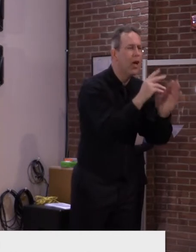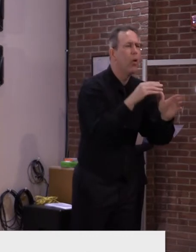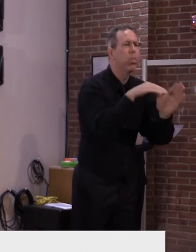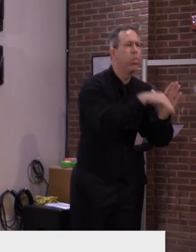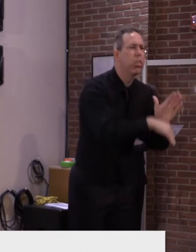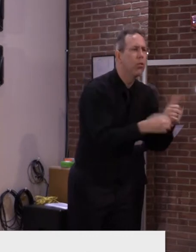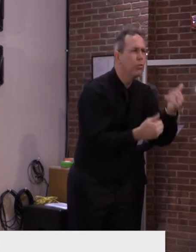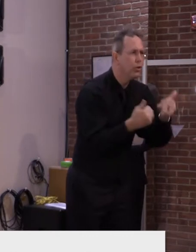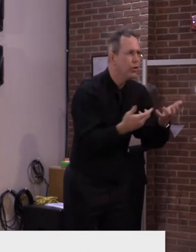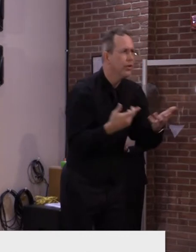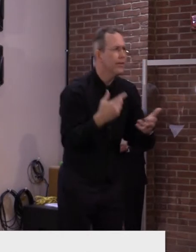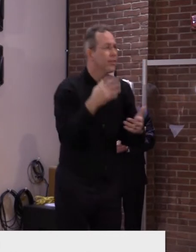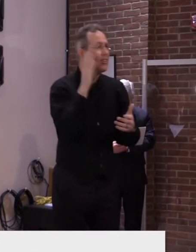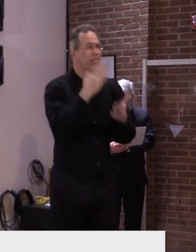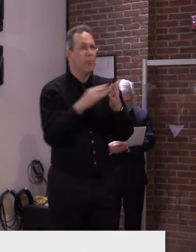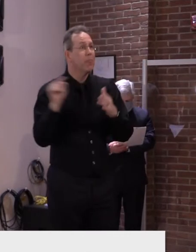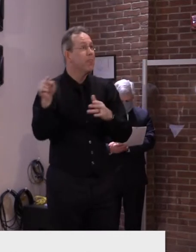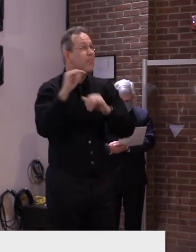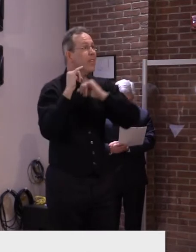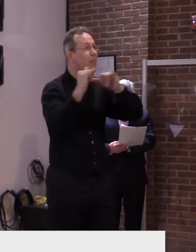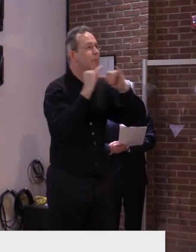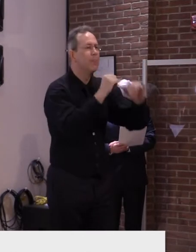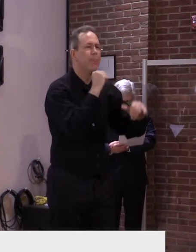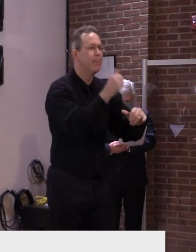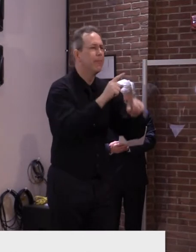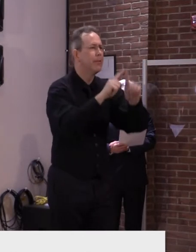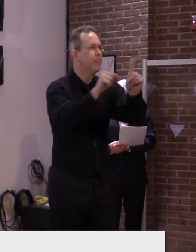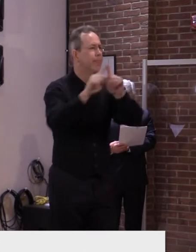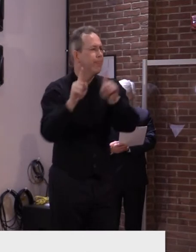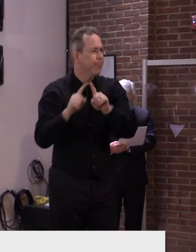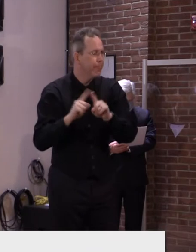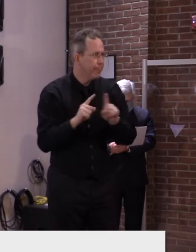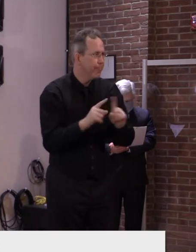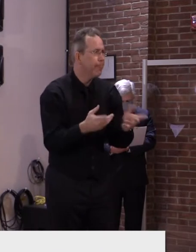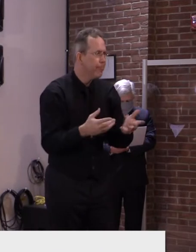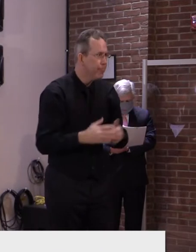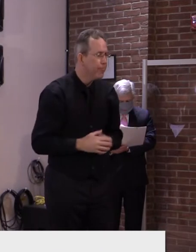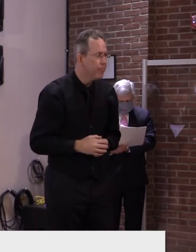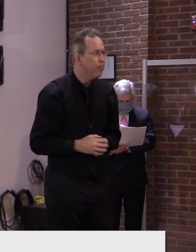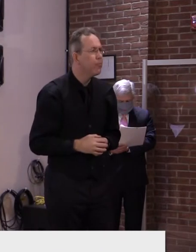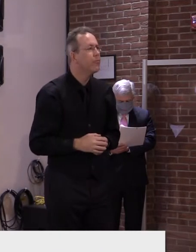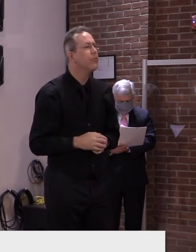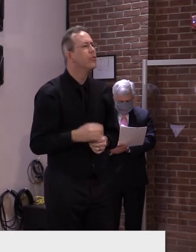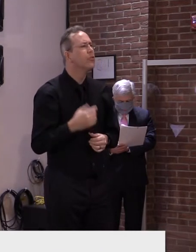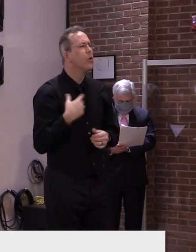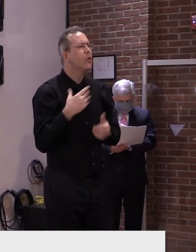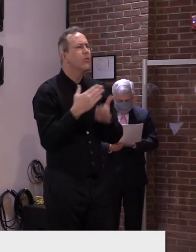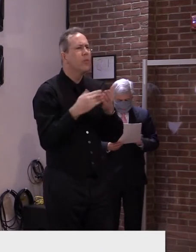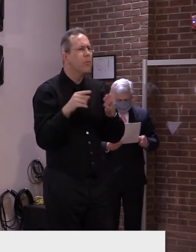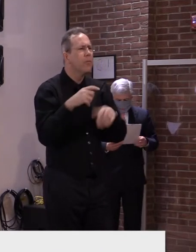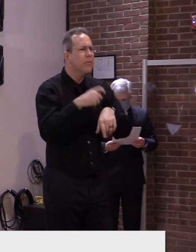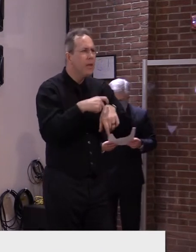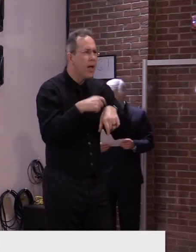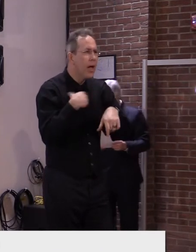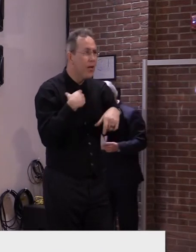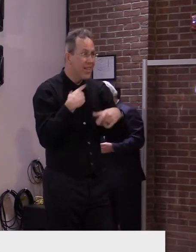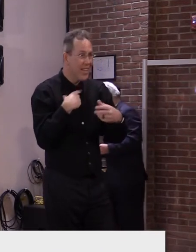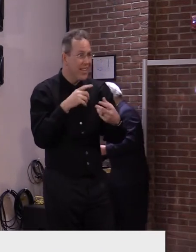test, but our test, the SBAC, takes a significant amount of time away from direct instruction, in many cases more than a week.